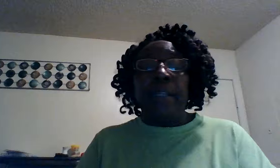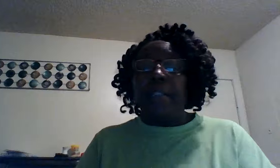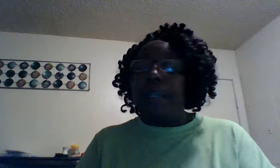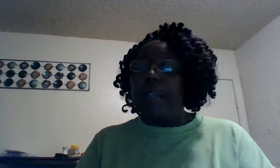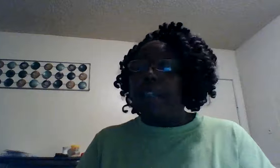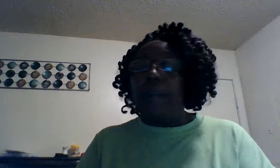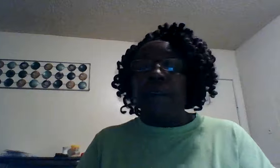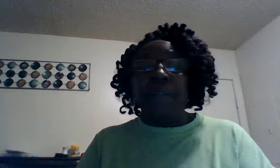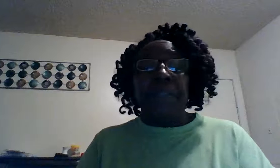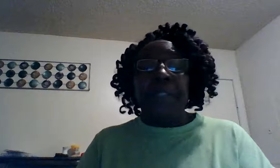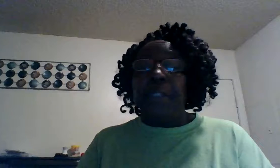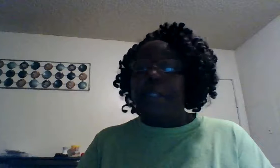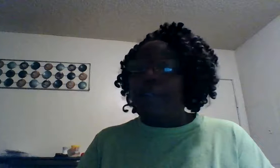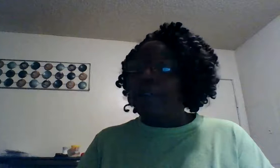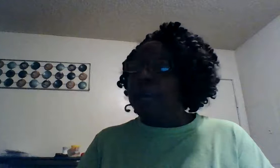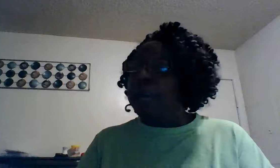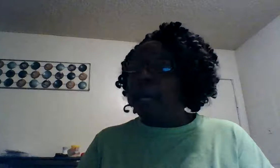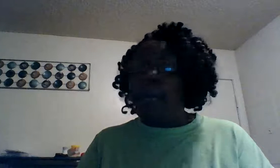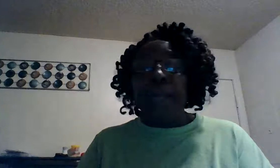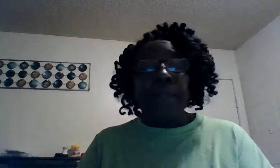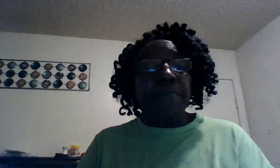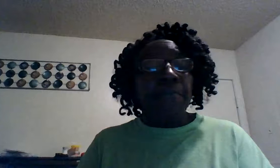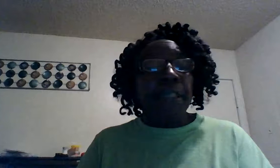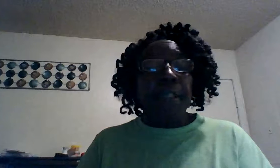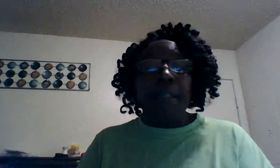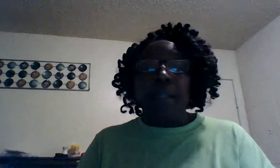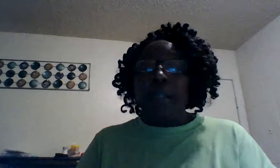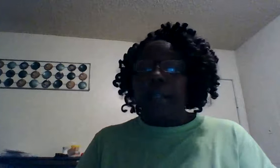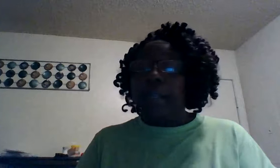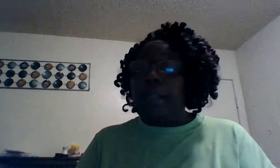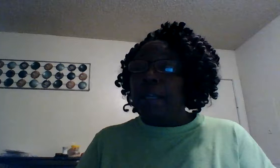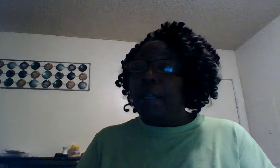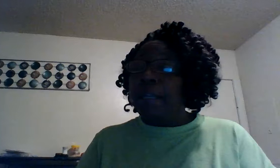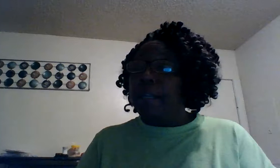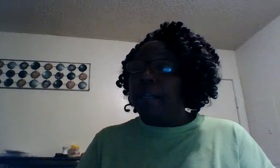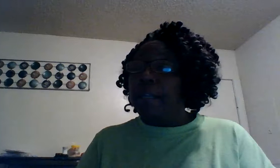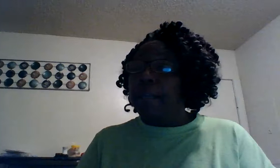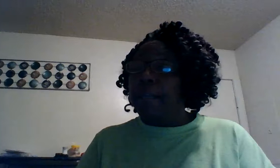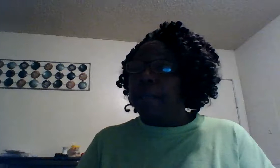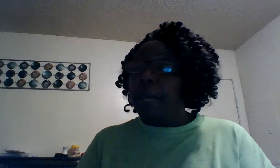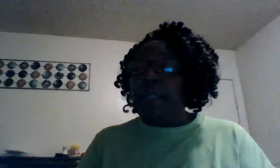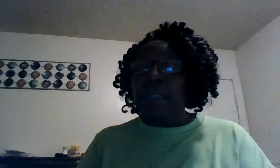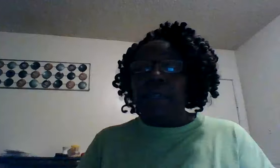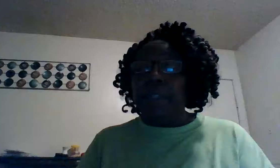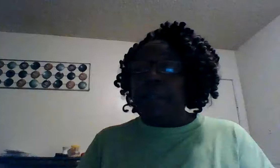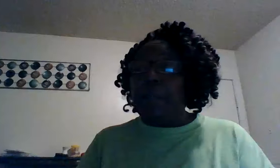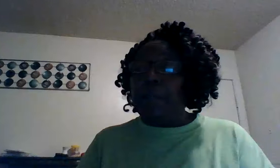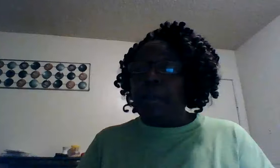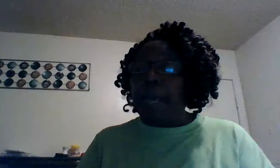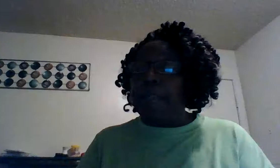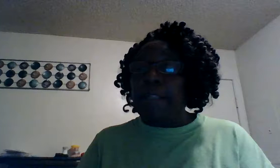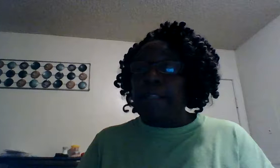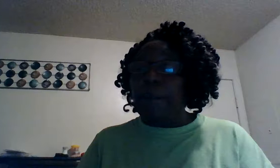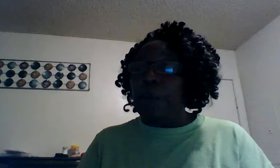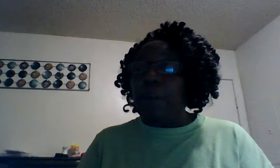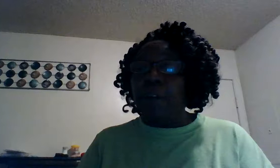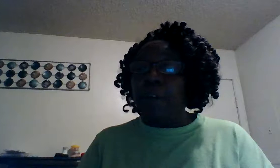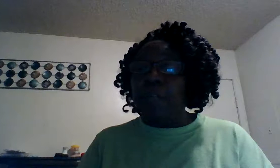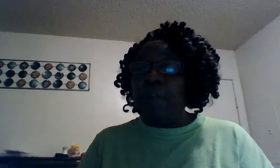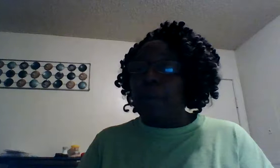St. John 15 he said if you abide in me and in my love and abide in your word if you